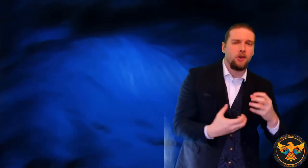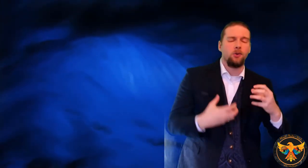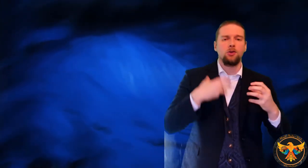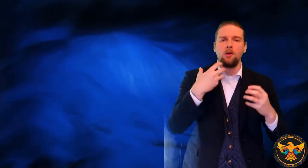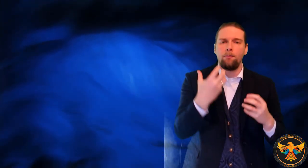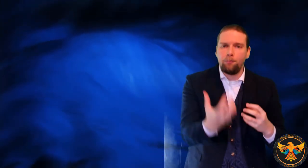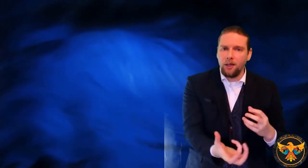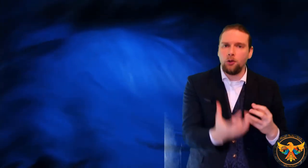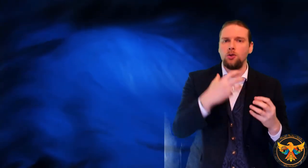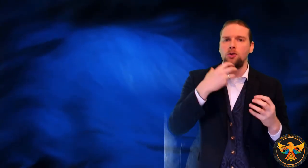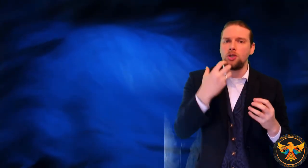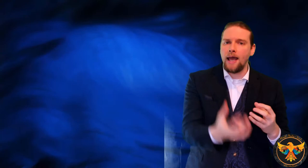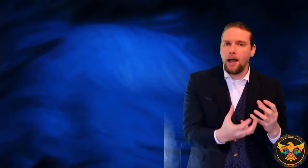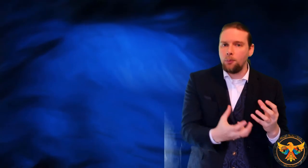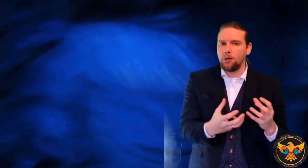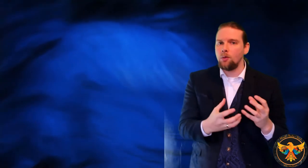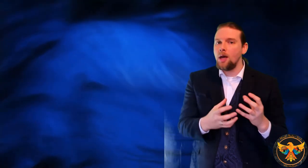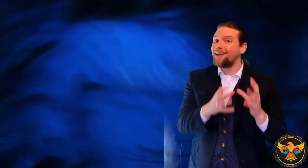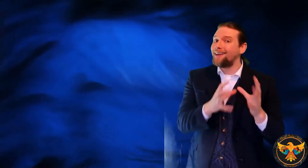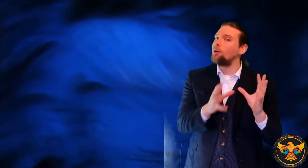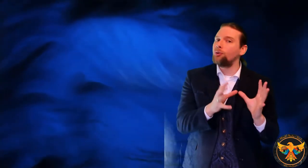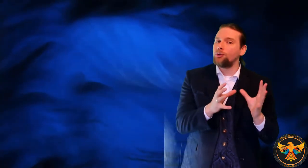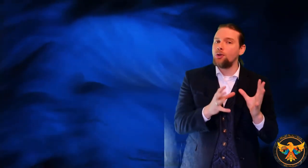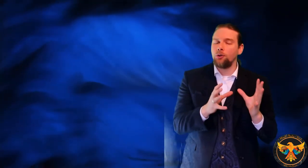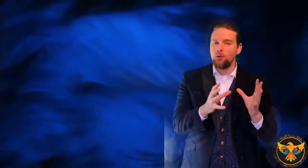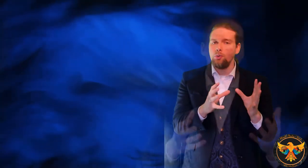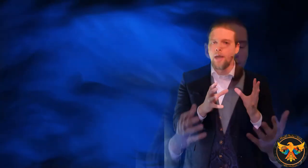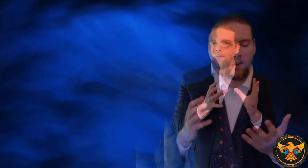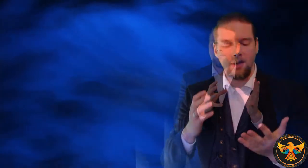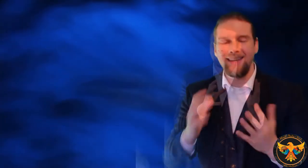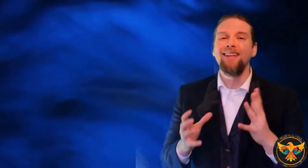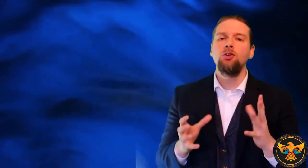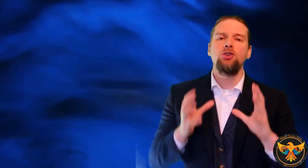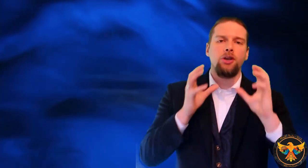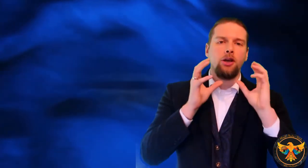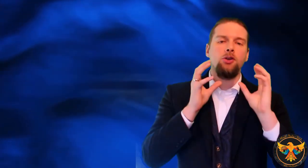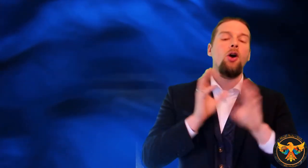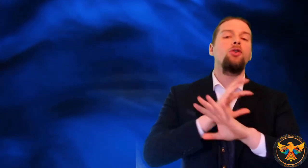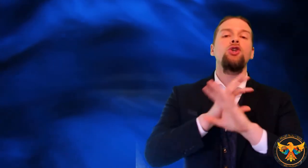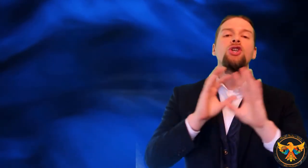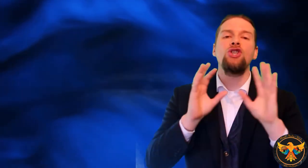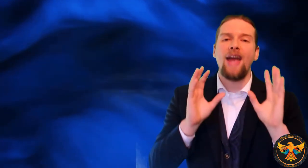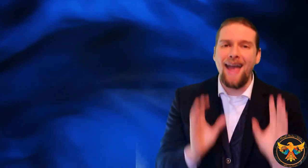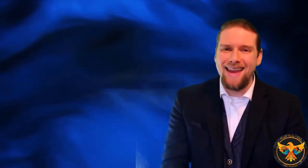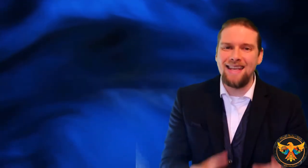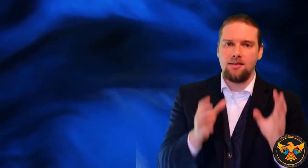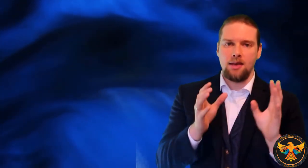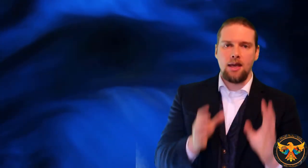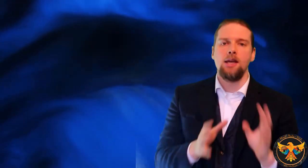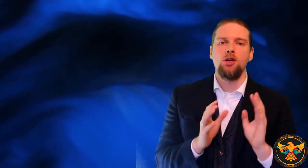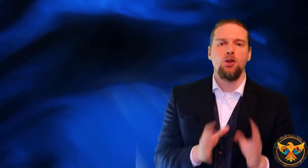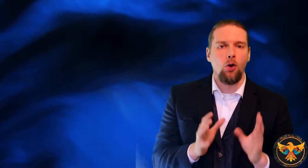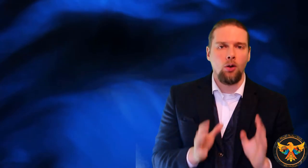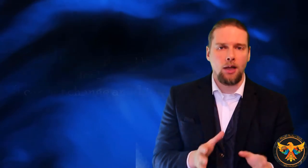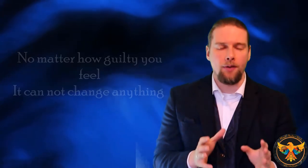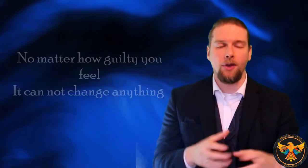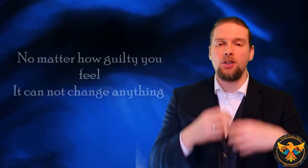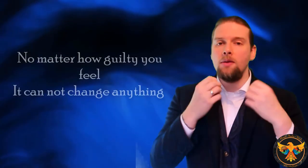you, that's going to build you, that's going to help you. Guilt does not do that. Guilt cannot change anything in your life. It's an